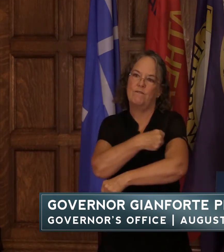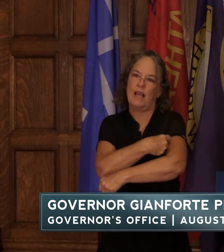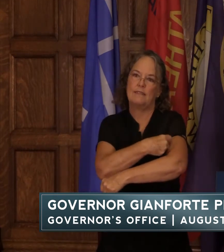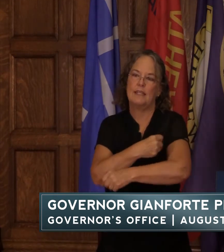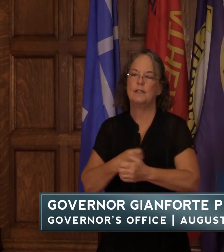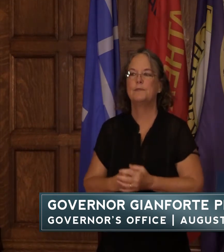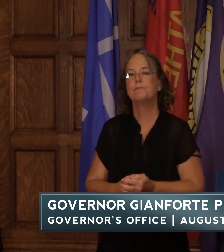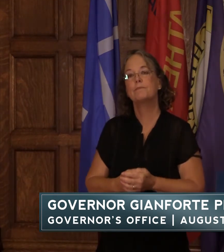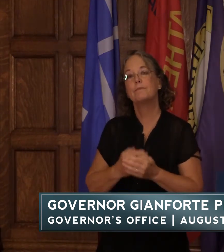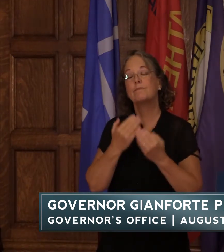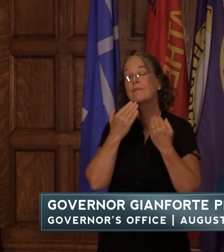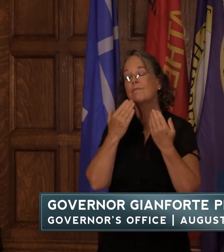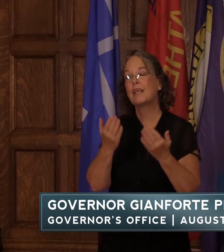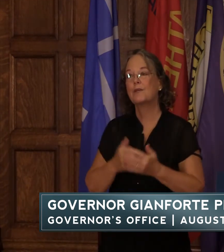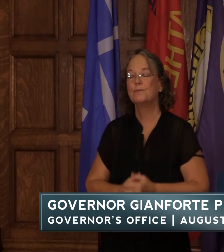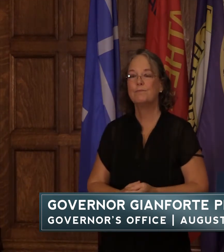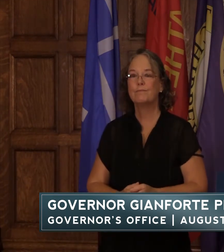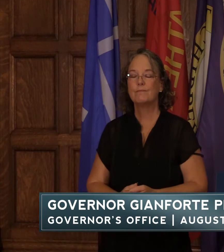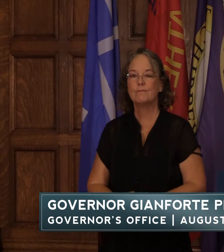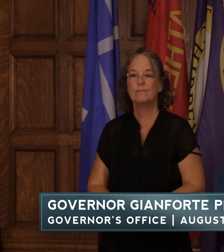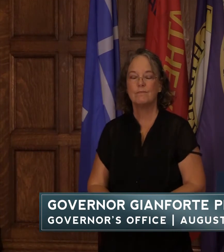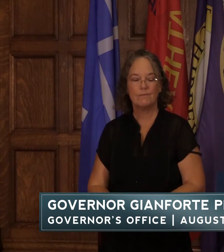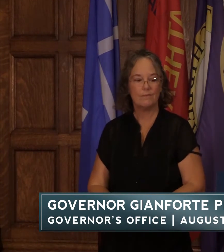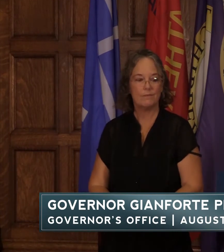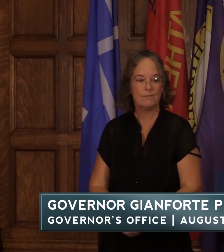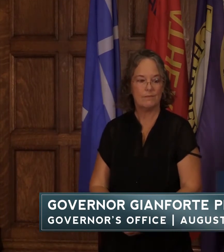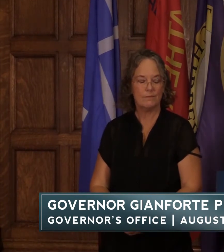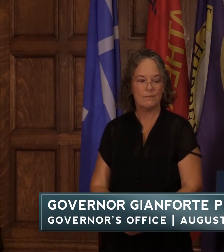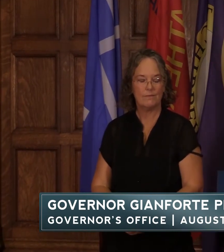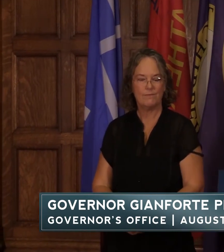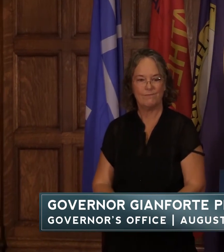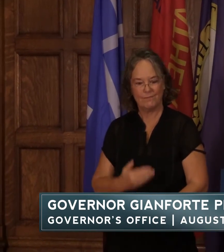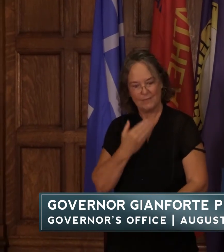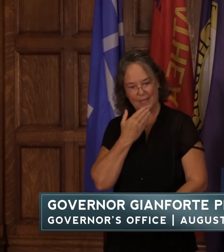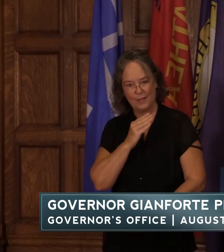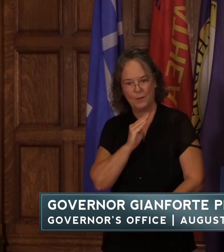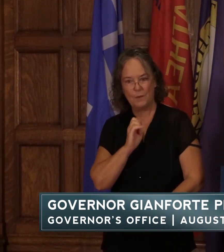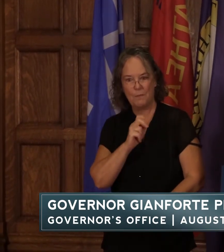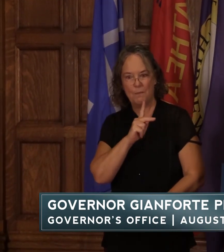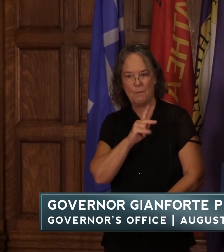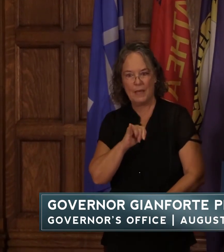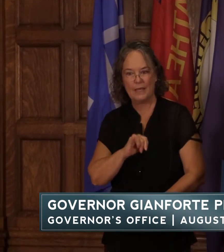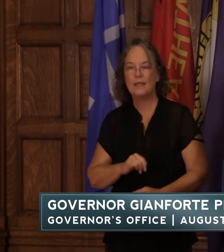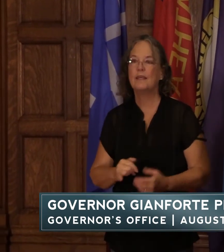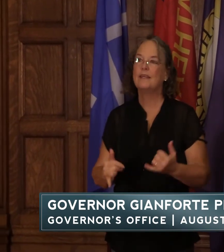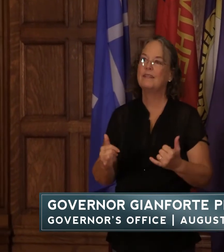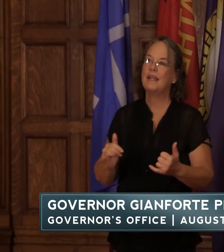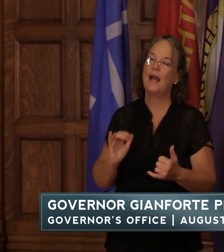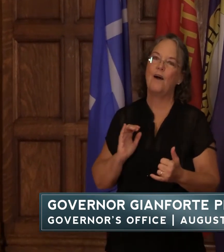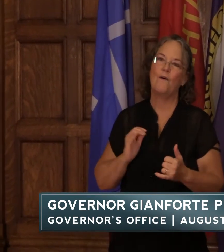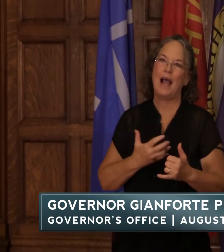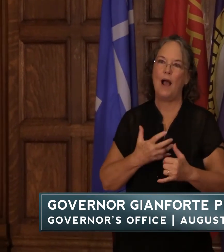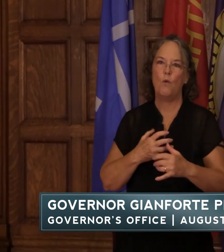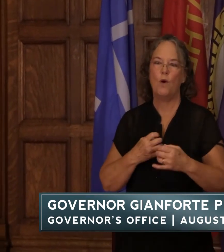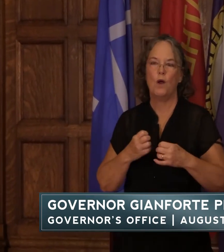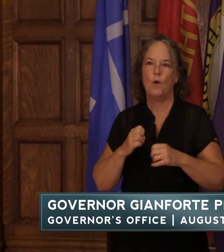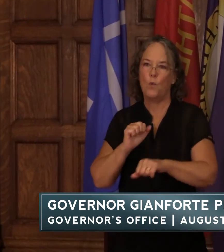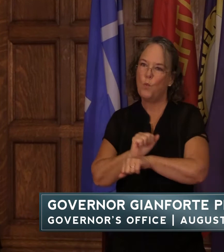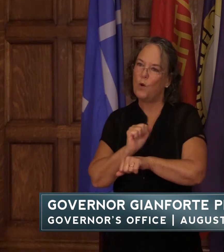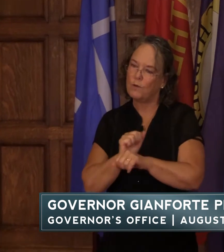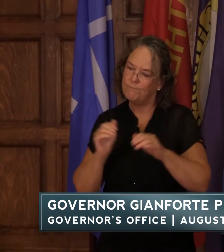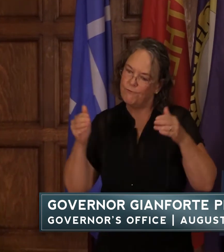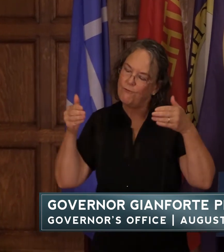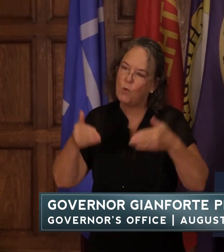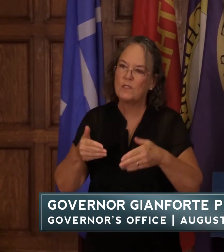thank you becky now our collected efforts are focusing on